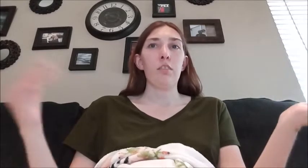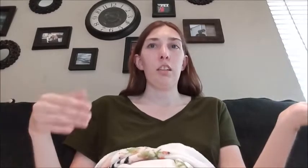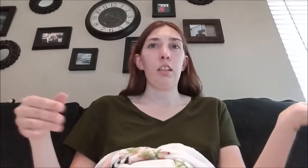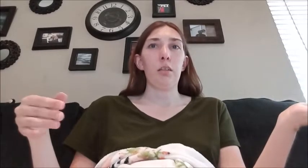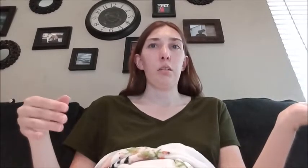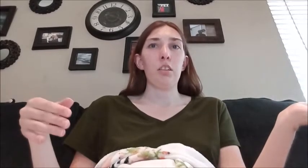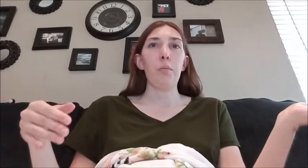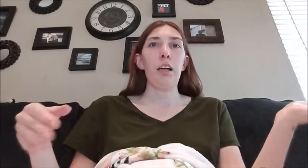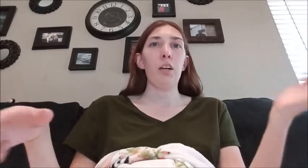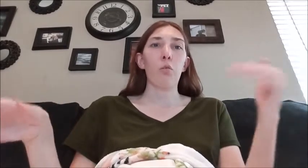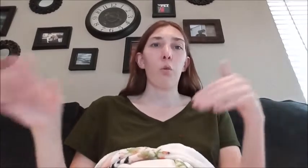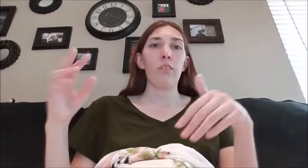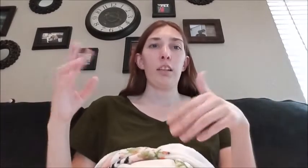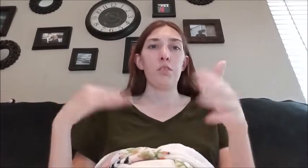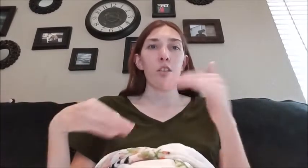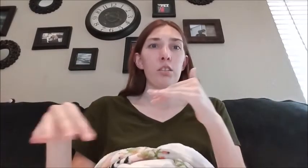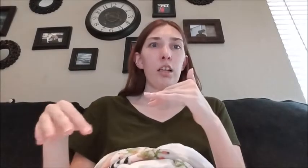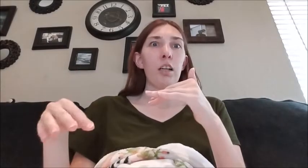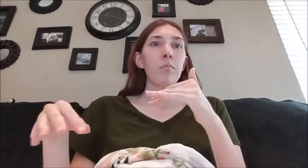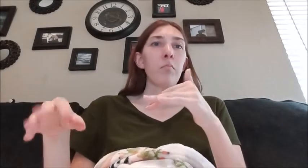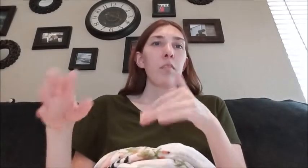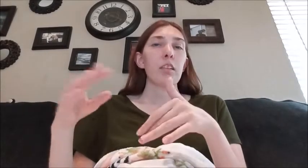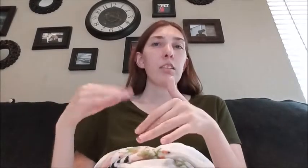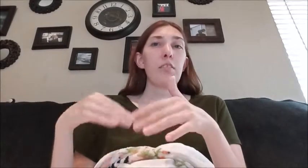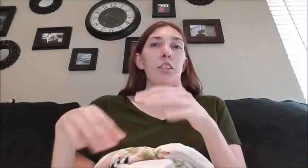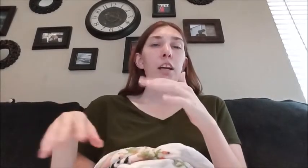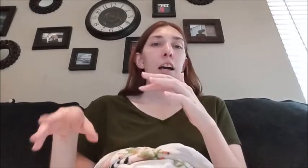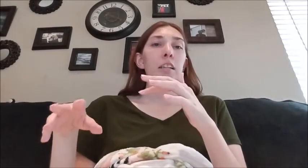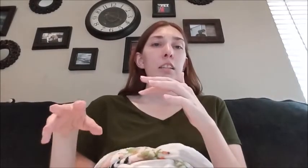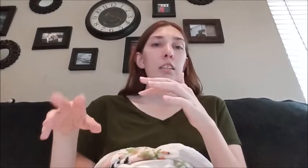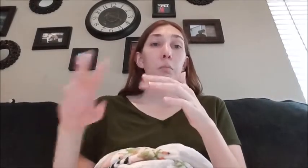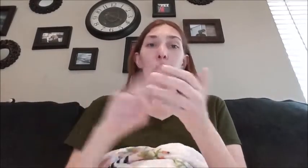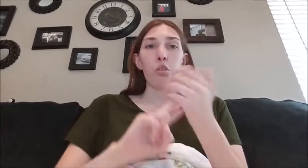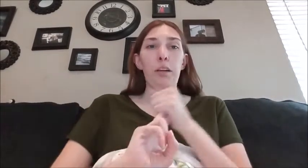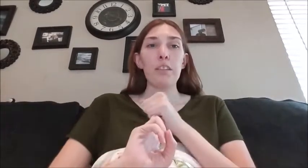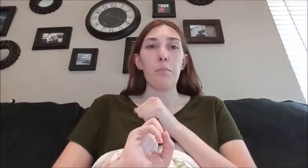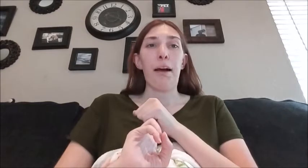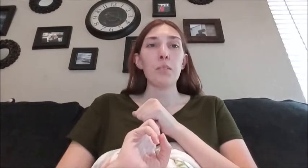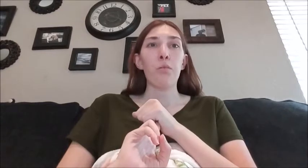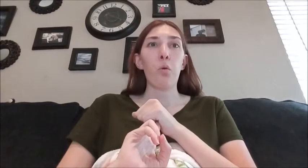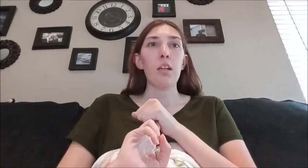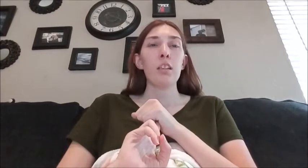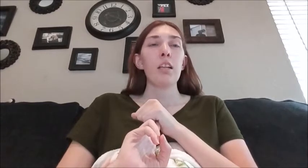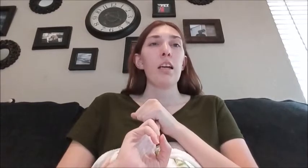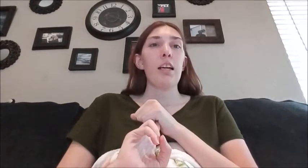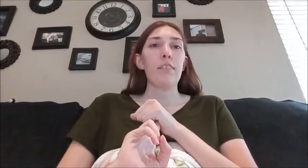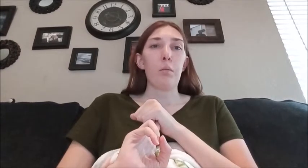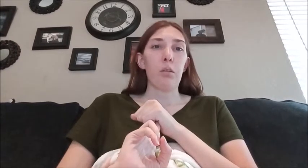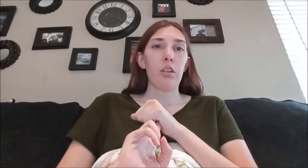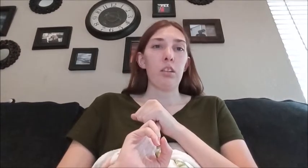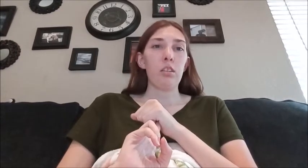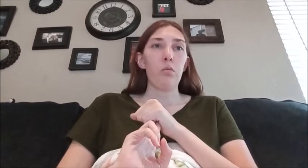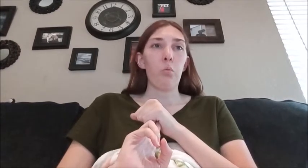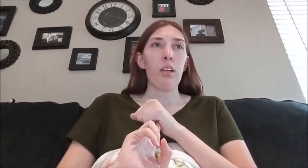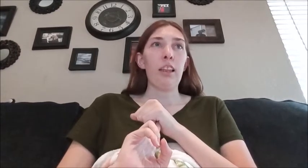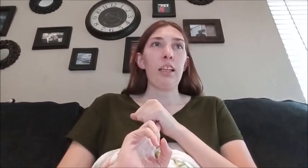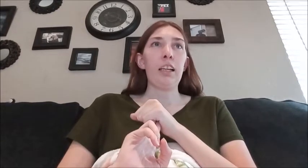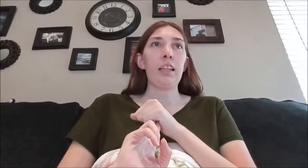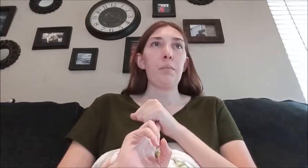COVID ended up on top of that or vice versa because I've actually had pneumonia twice in the past before and I remember one thing that